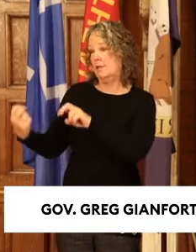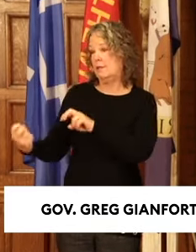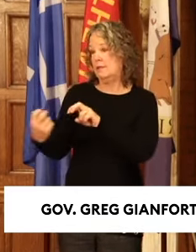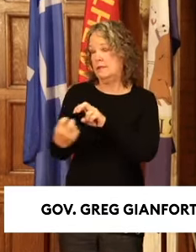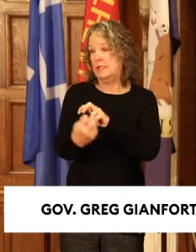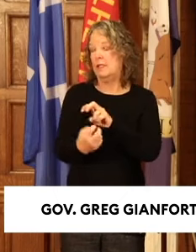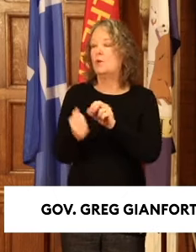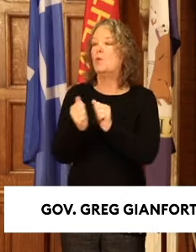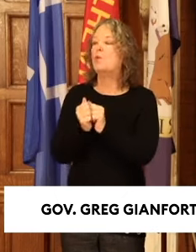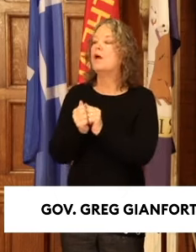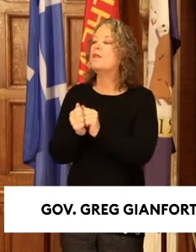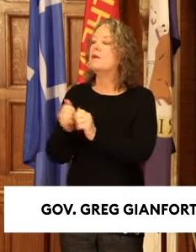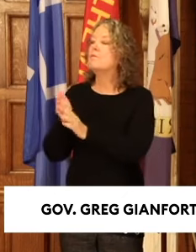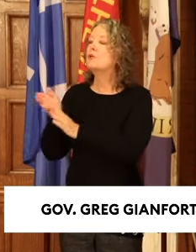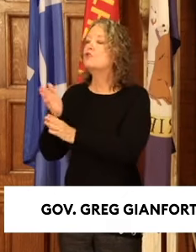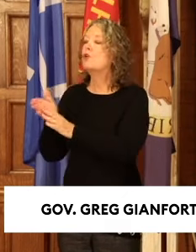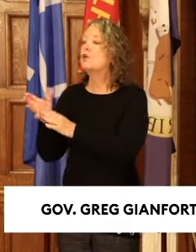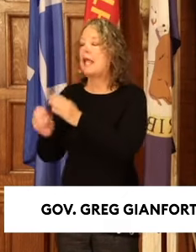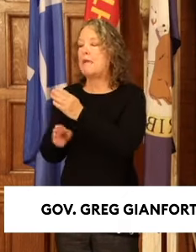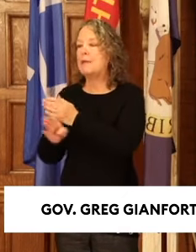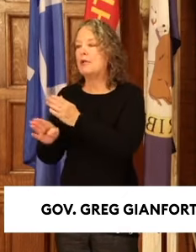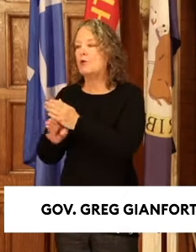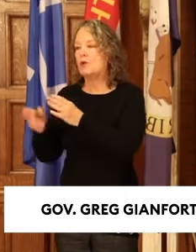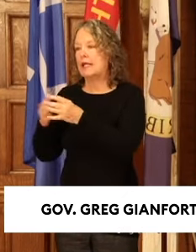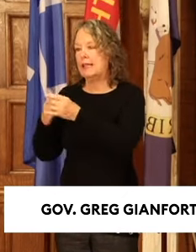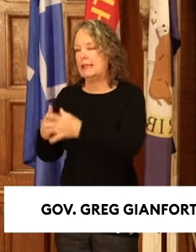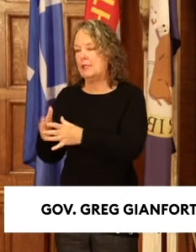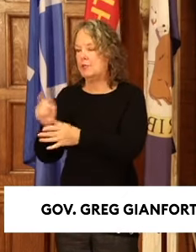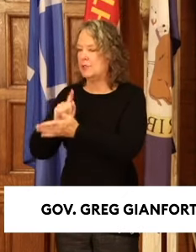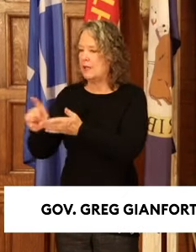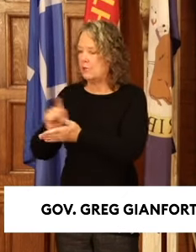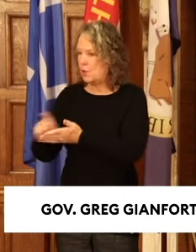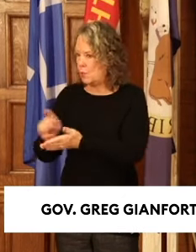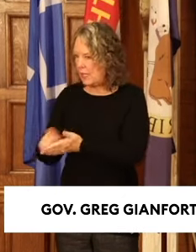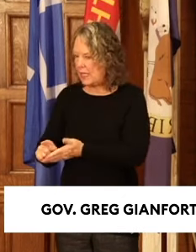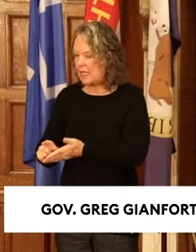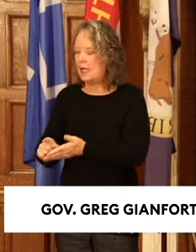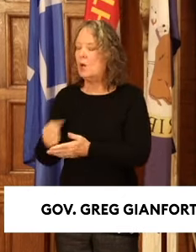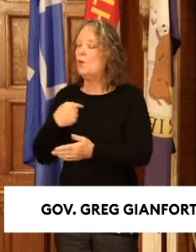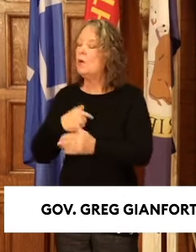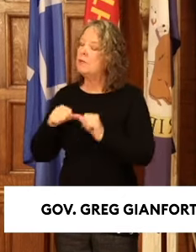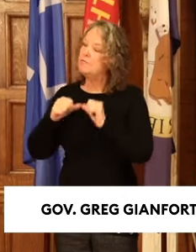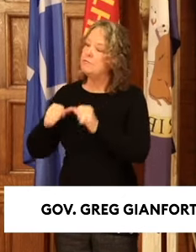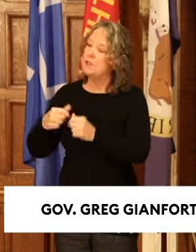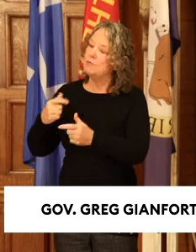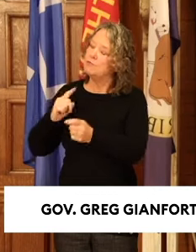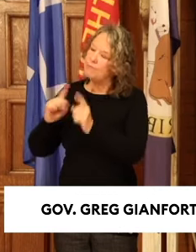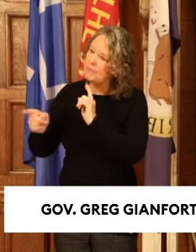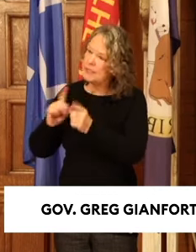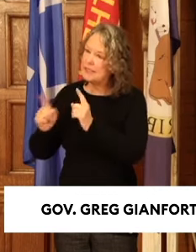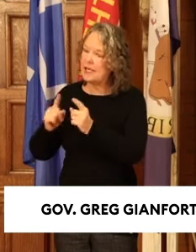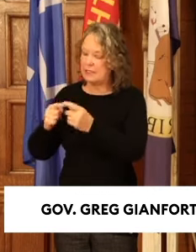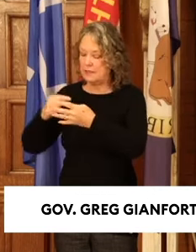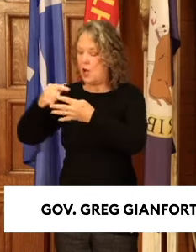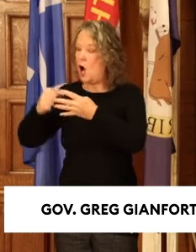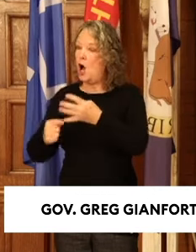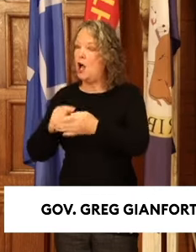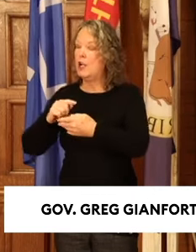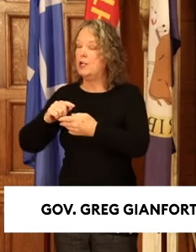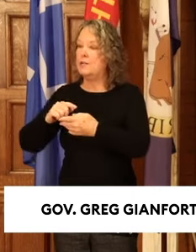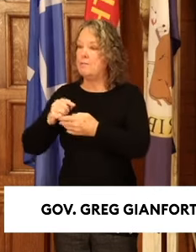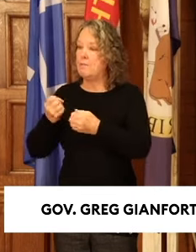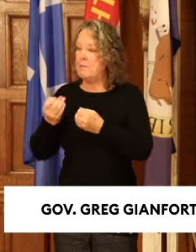both the majority leadership and the minority leadership every single week. And we continue to have dialogue on all of the